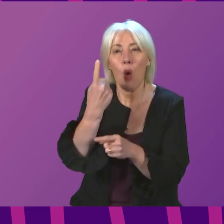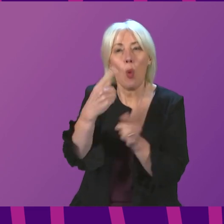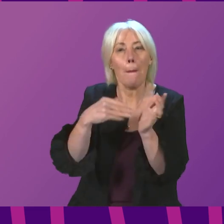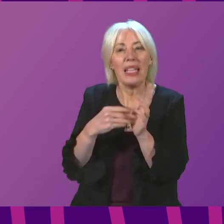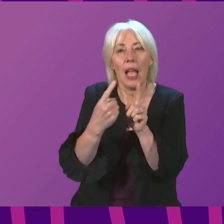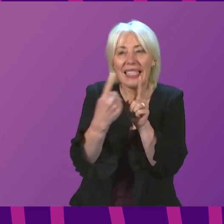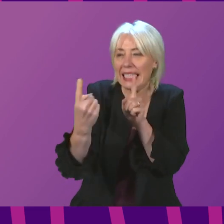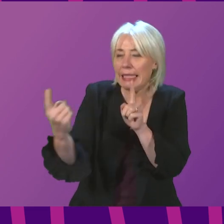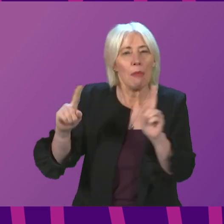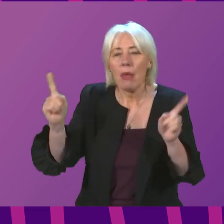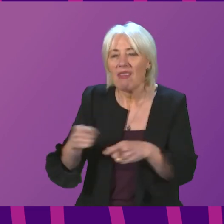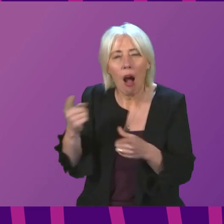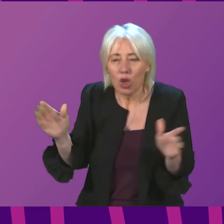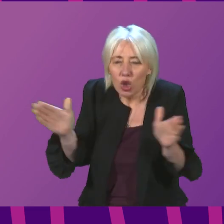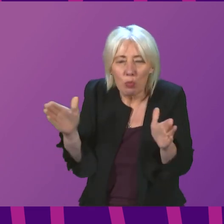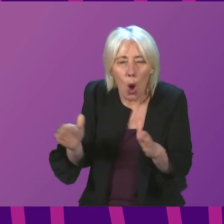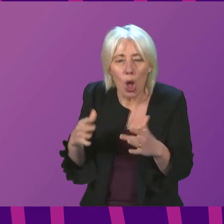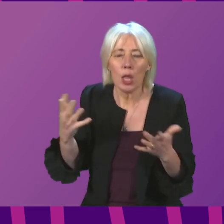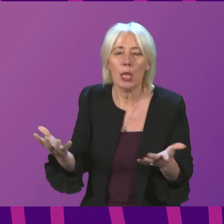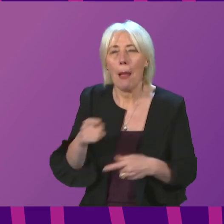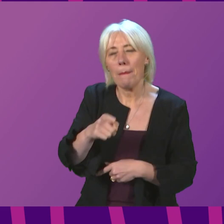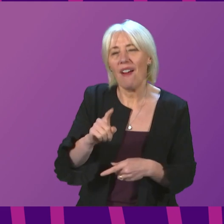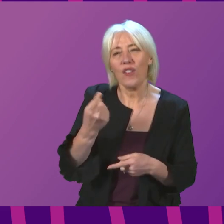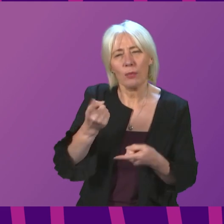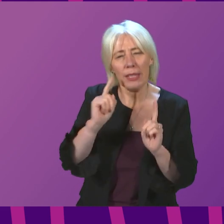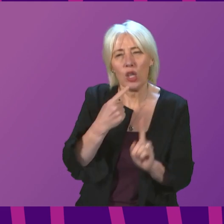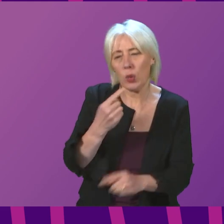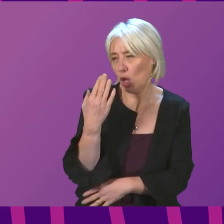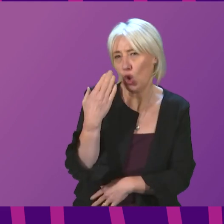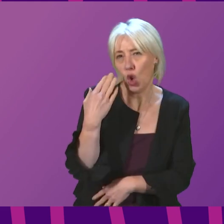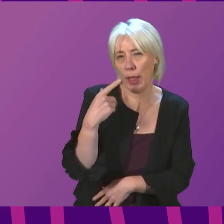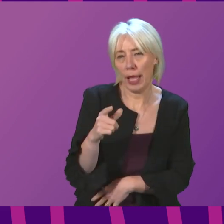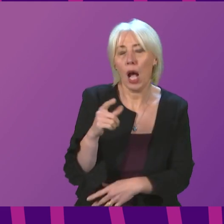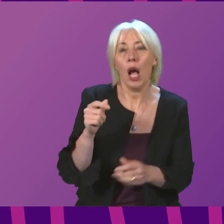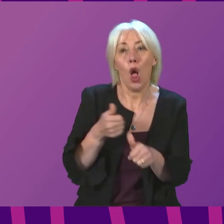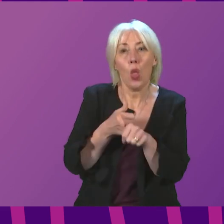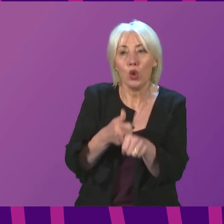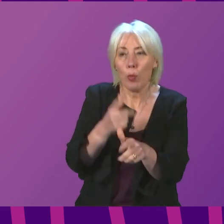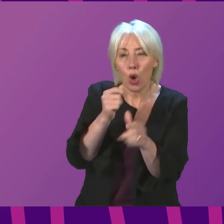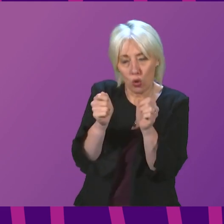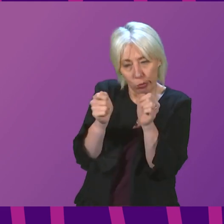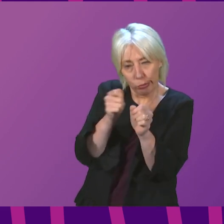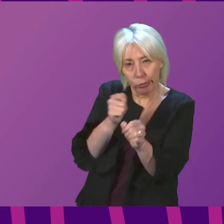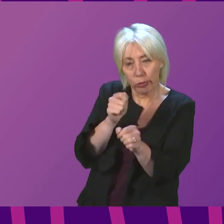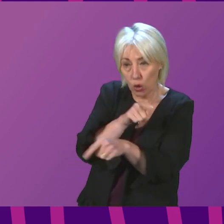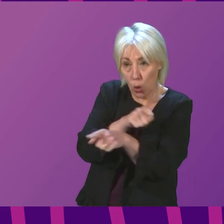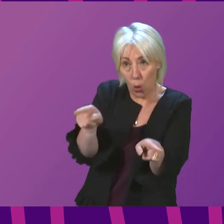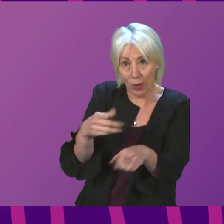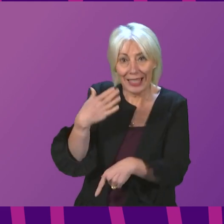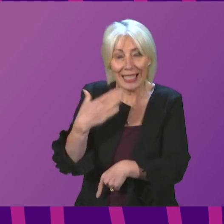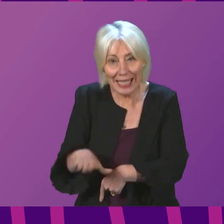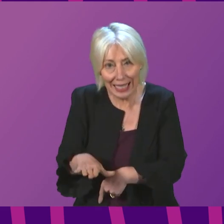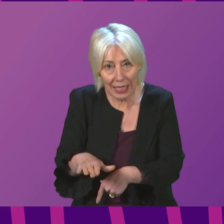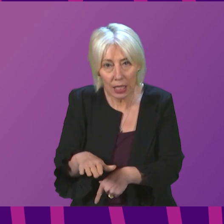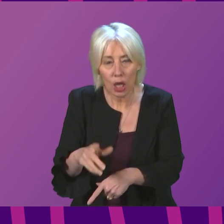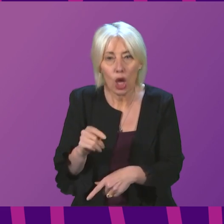Can I ask the First Minister, given that you said earlier that the support could be tailored to those who need it most, should there be